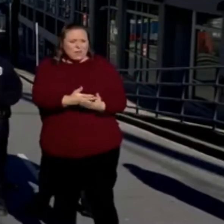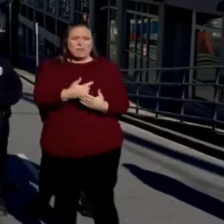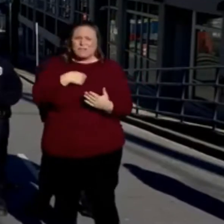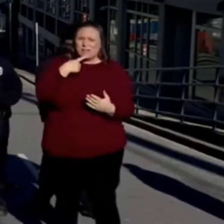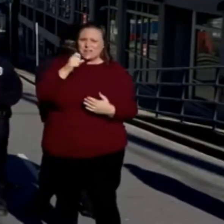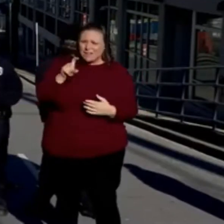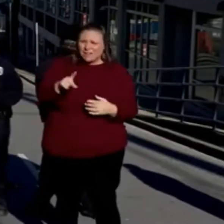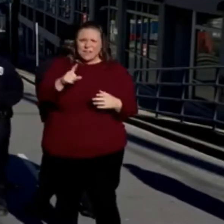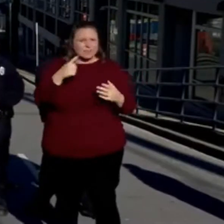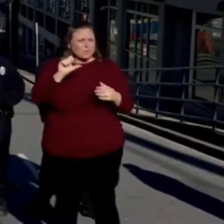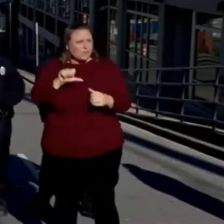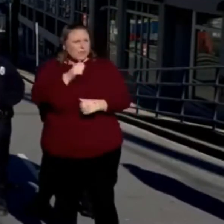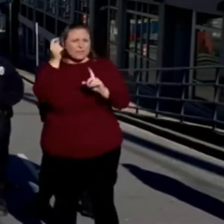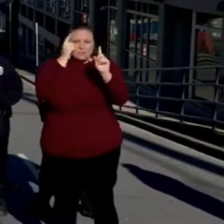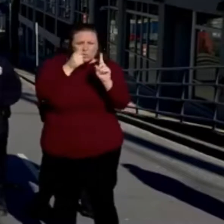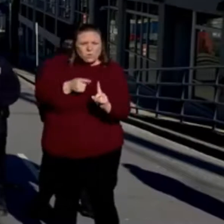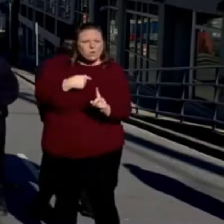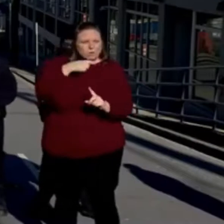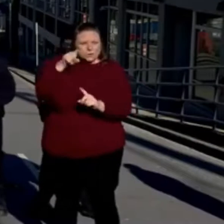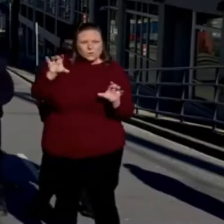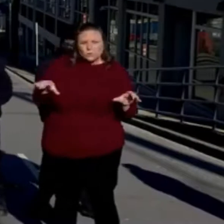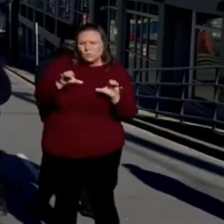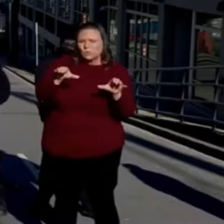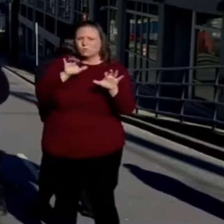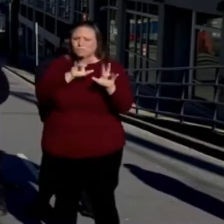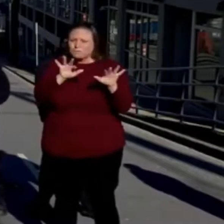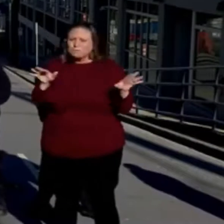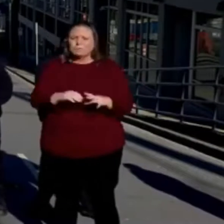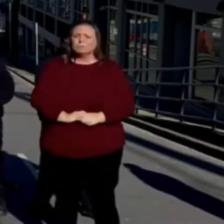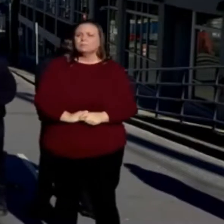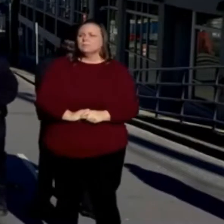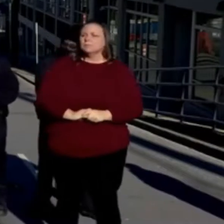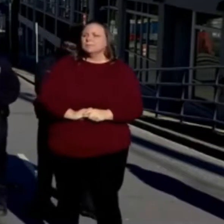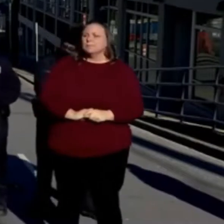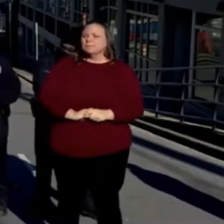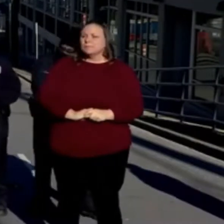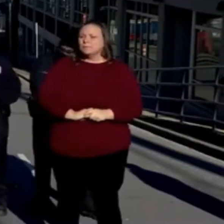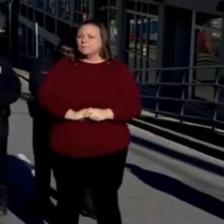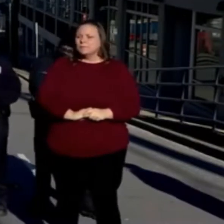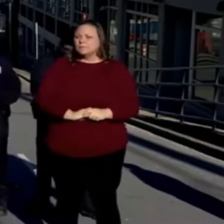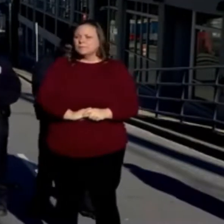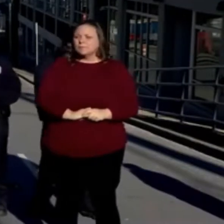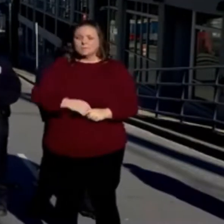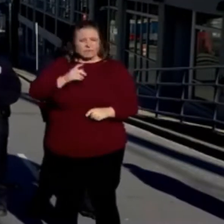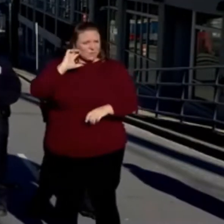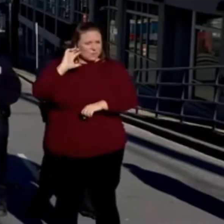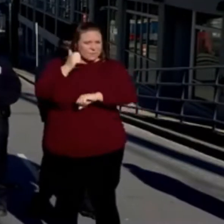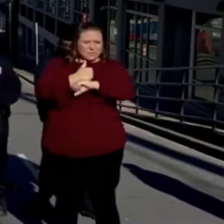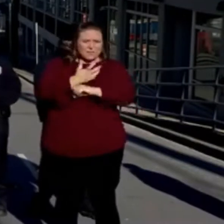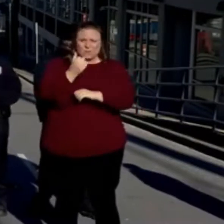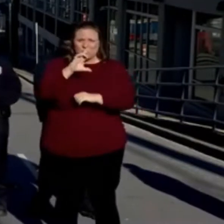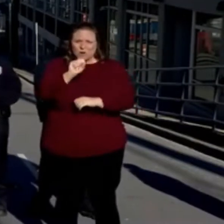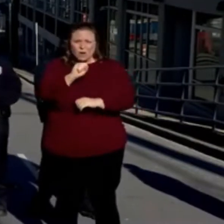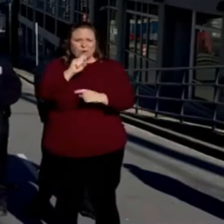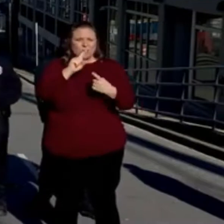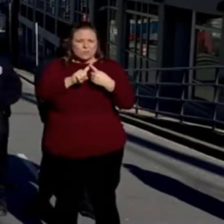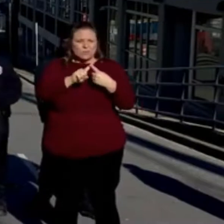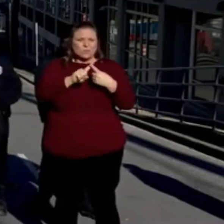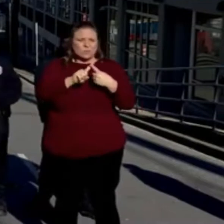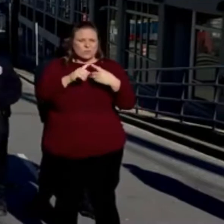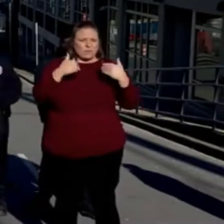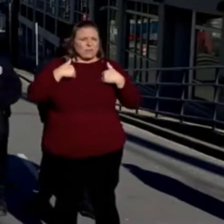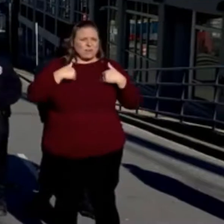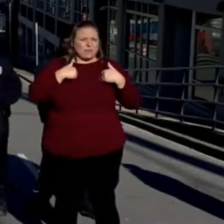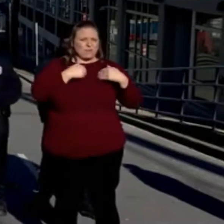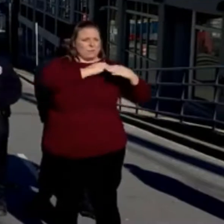any further directives, stuff like that. At that time, we set up our cars to kind of set up as